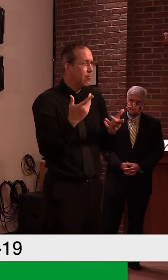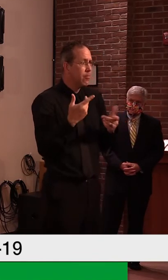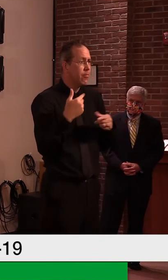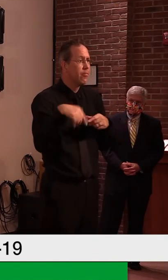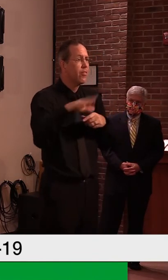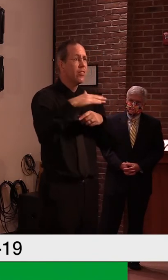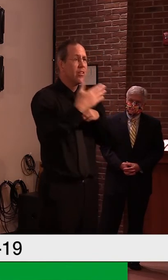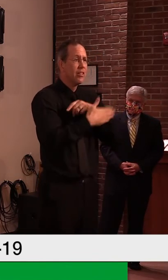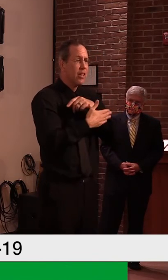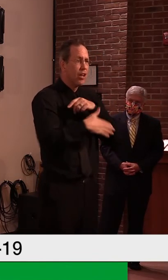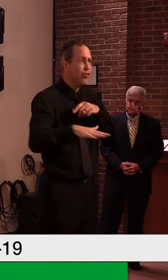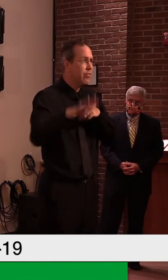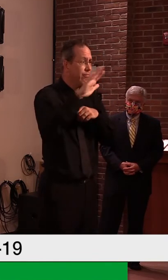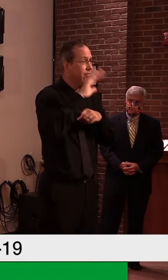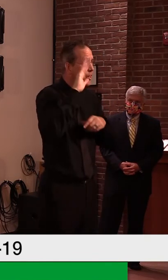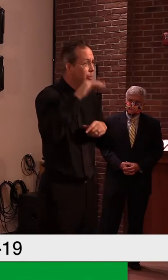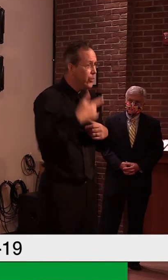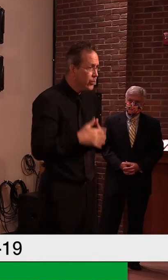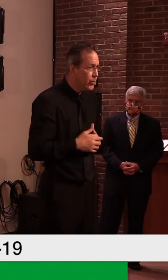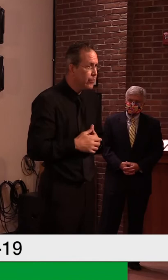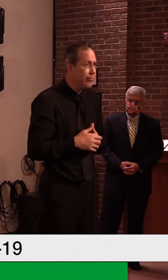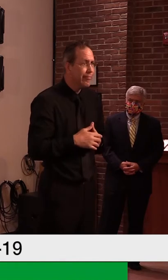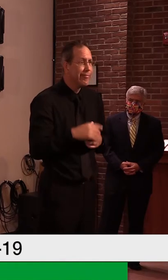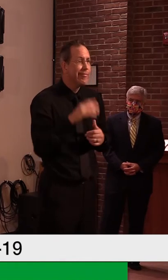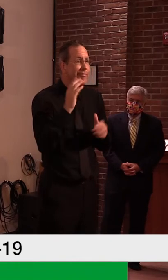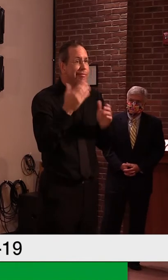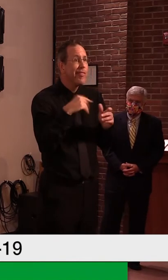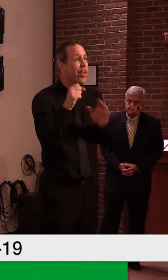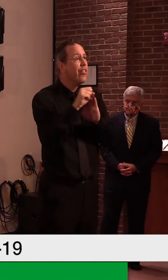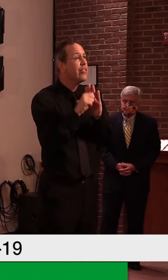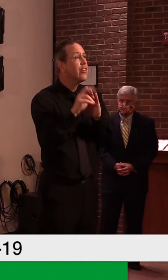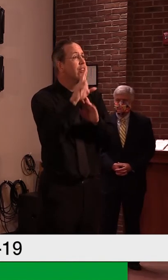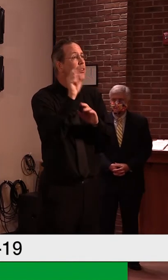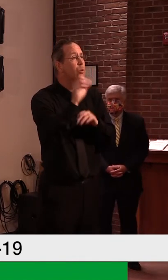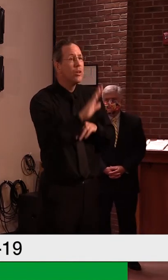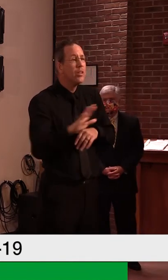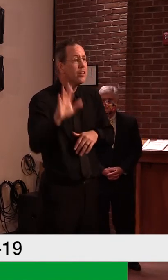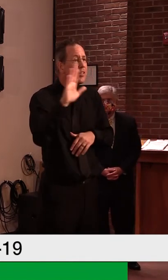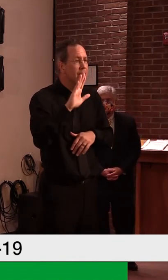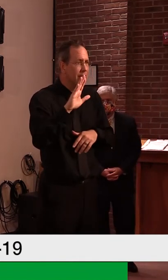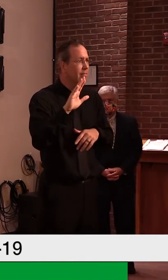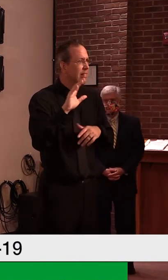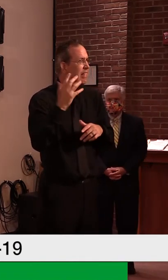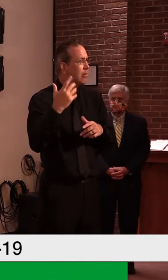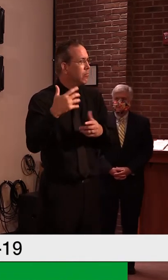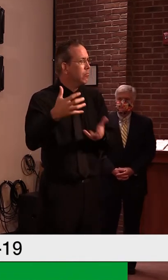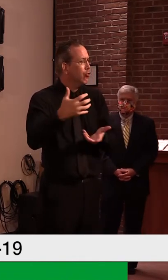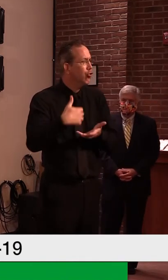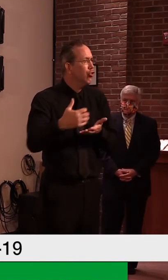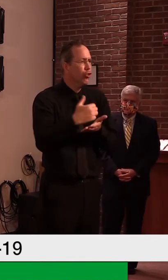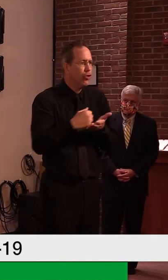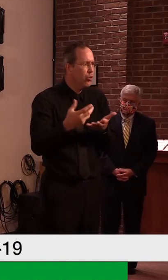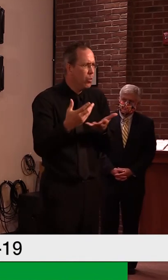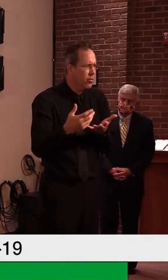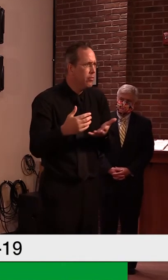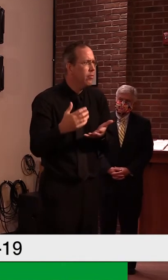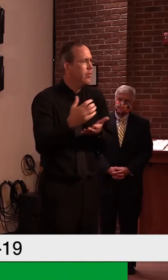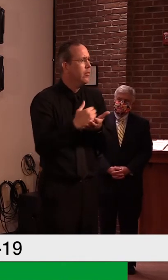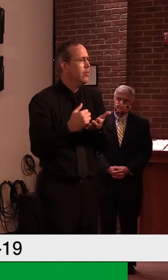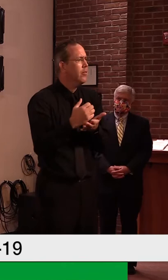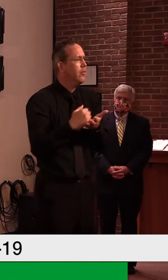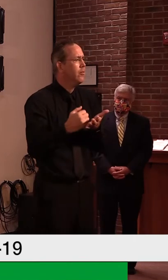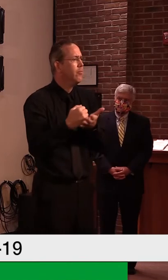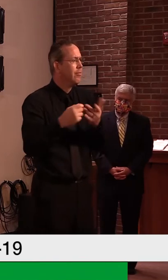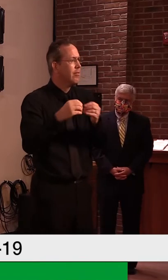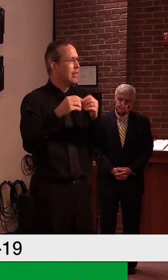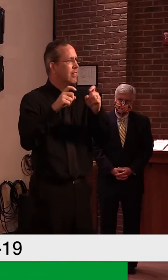because, uh, because other states have, have ramped up and are utilizing a lot of the, the, uh, testing supplies, uh, for their own states